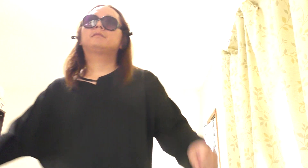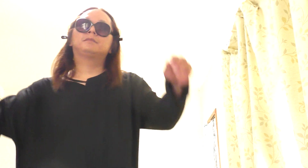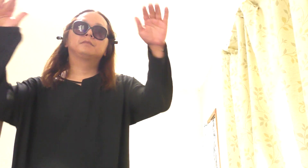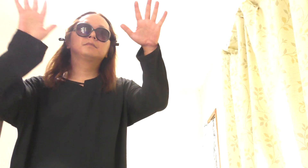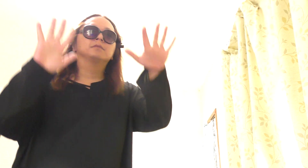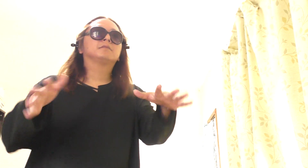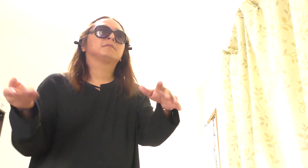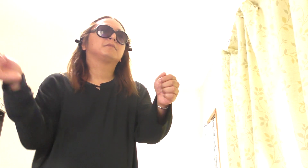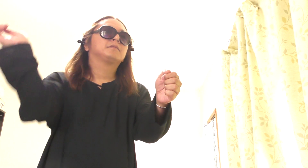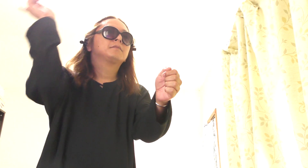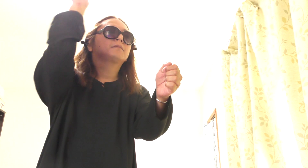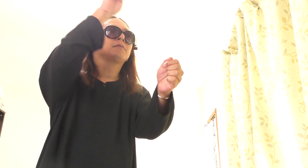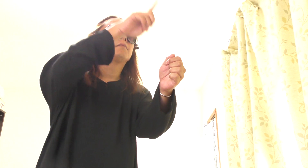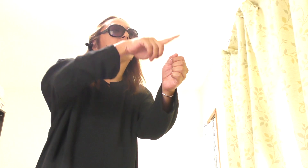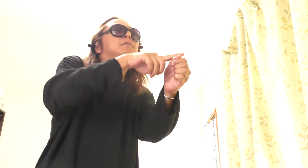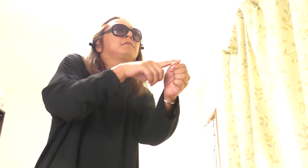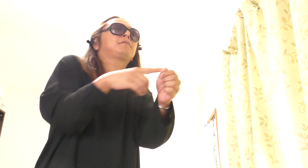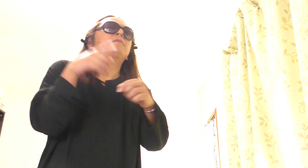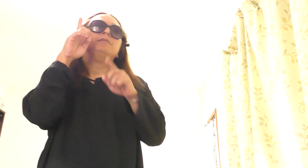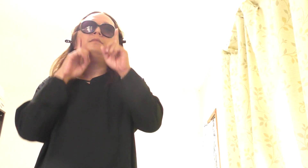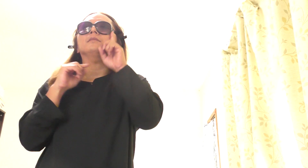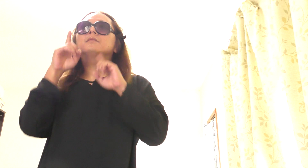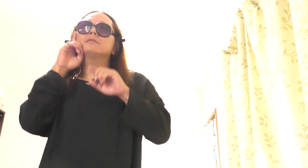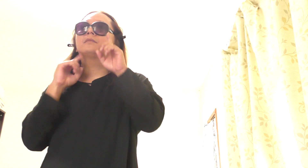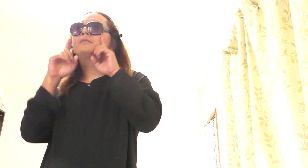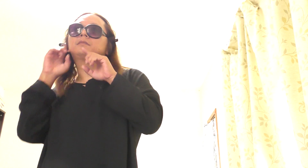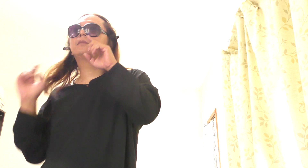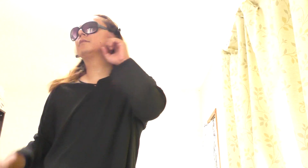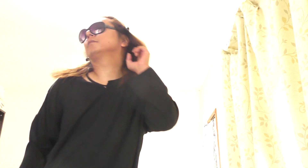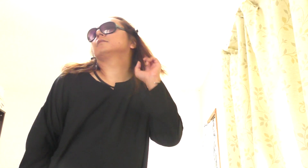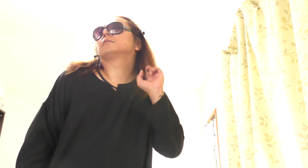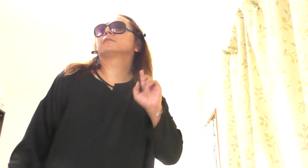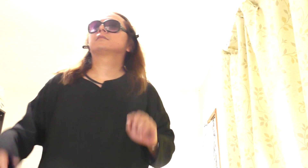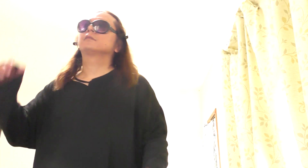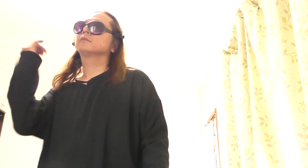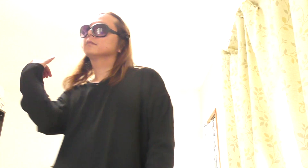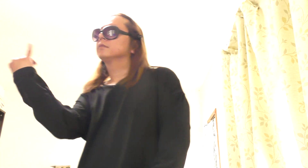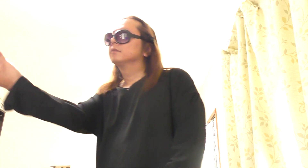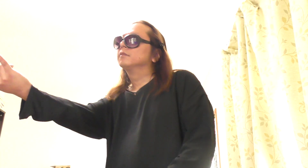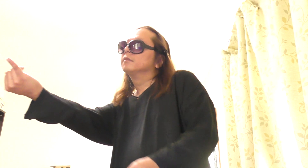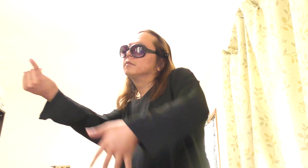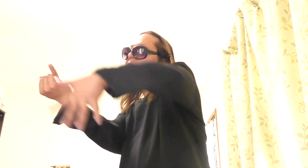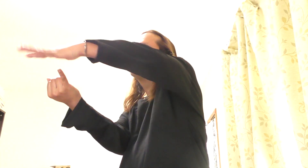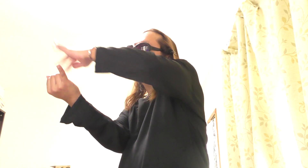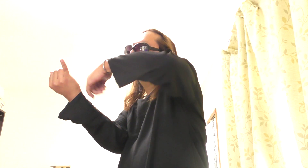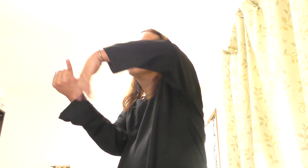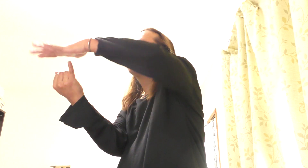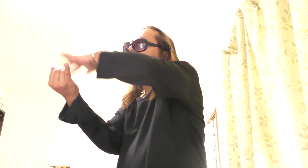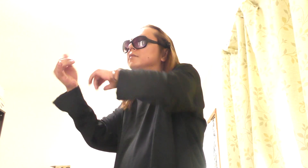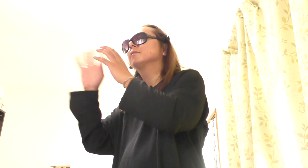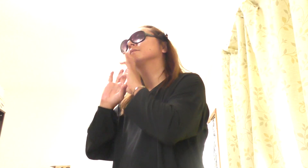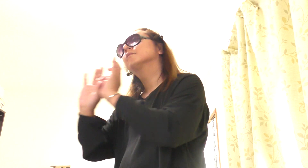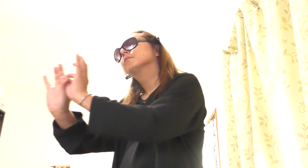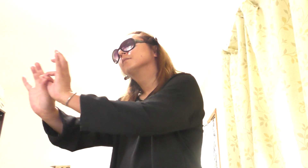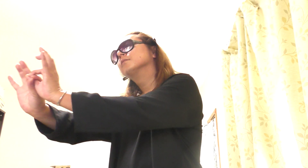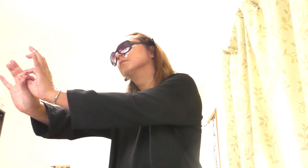This year, just save me from tears I gave it to someone special